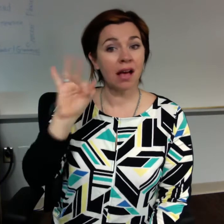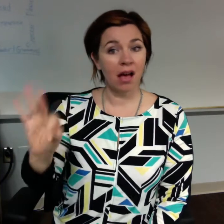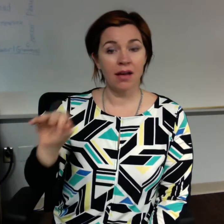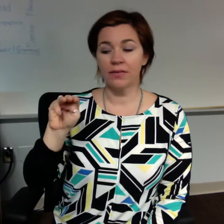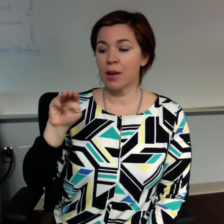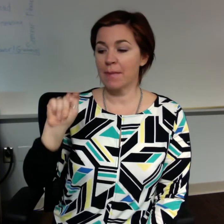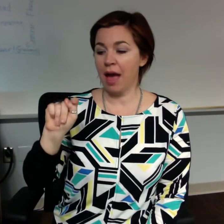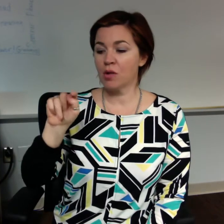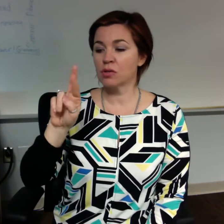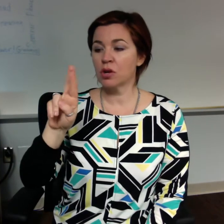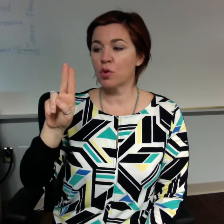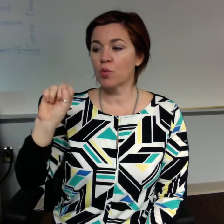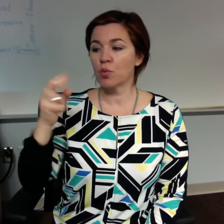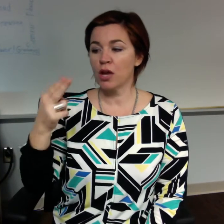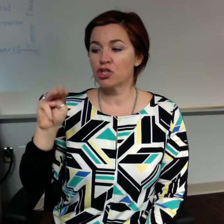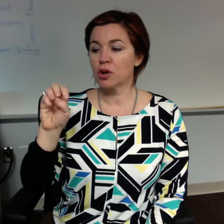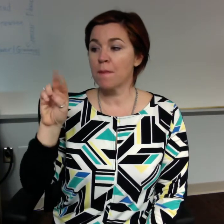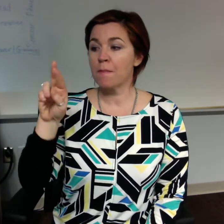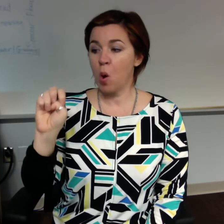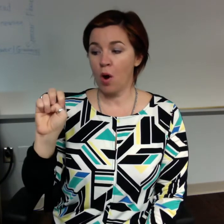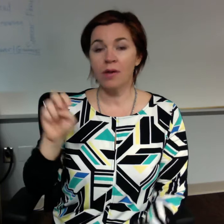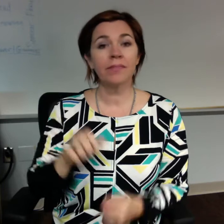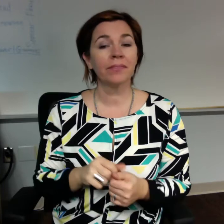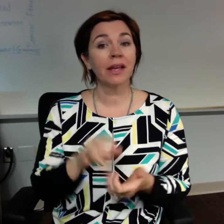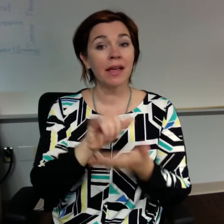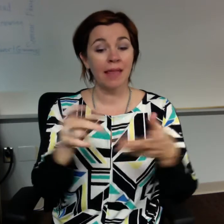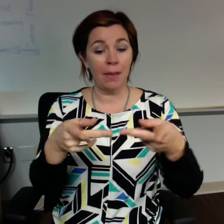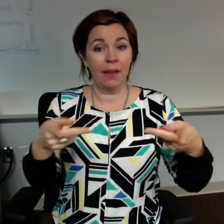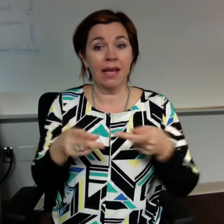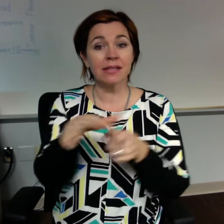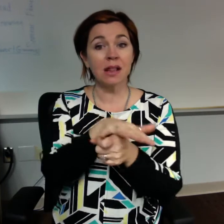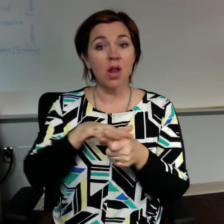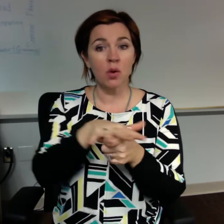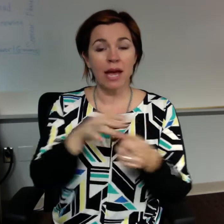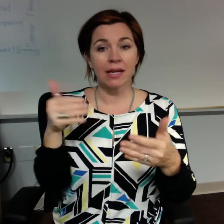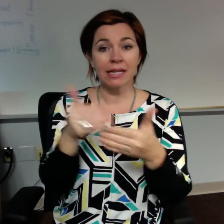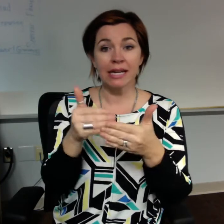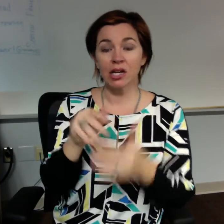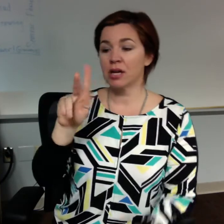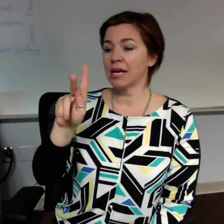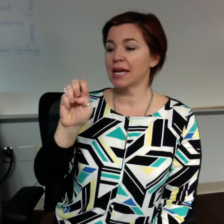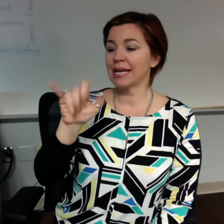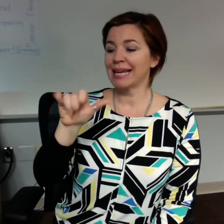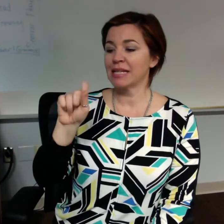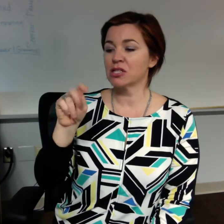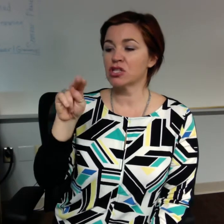It is located near Keystone, South Dakota, and it's in the United